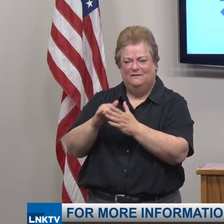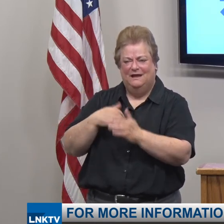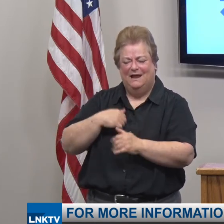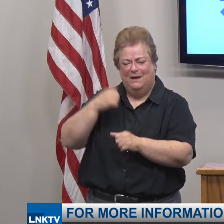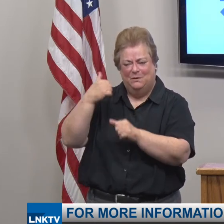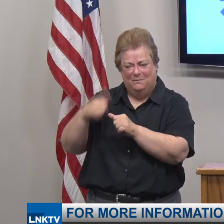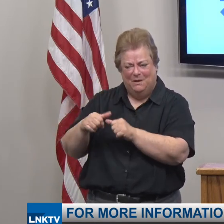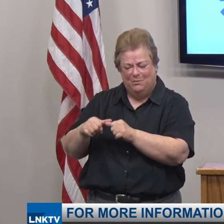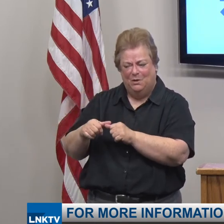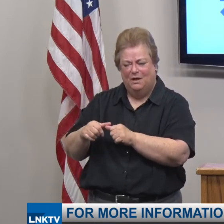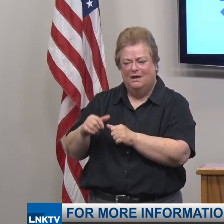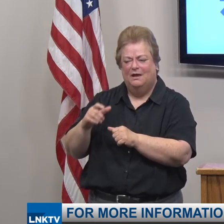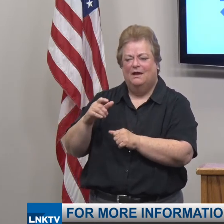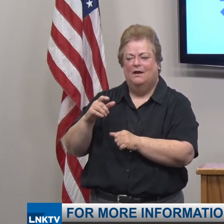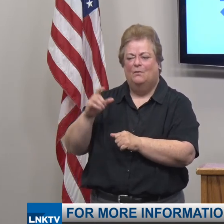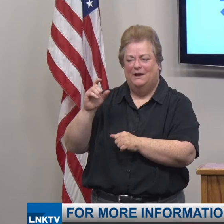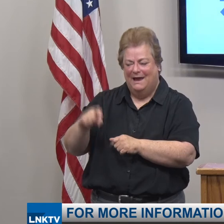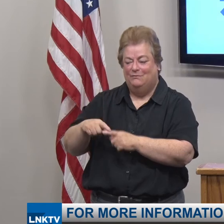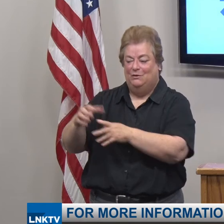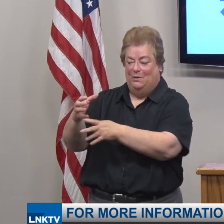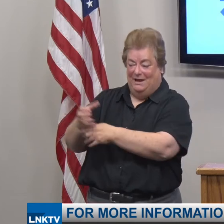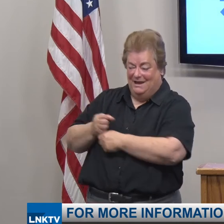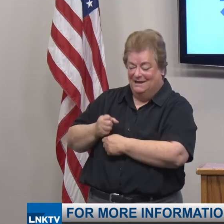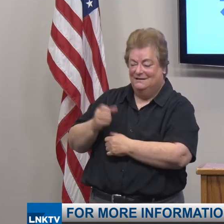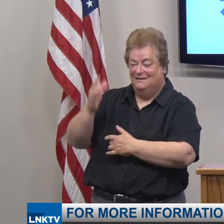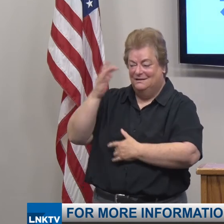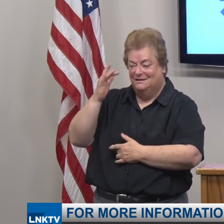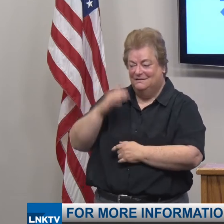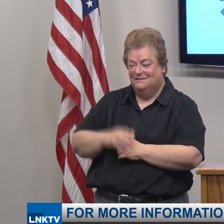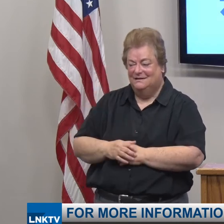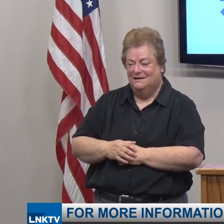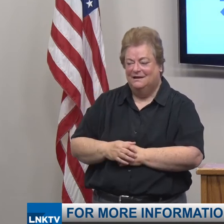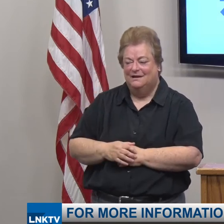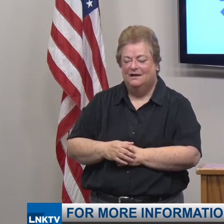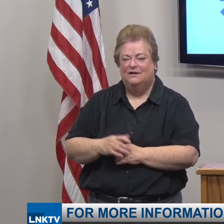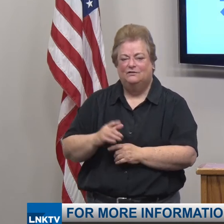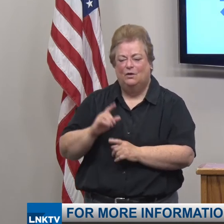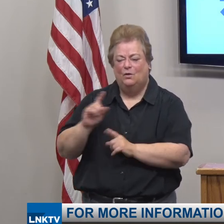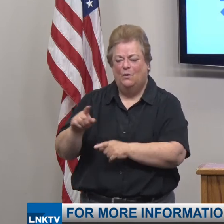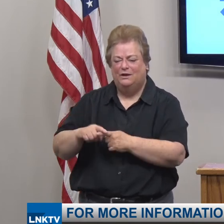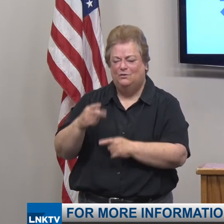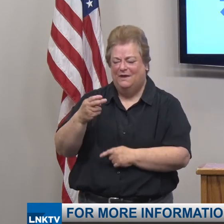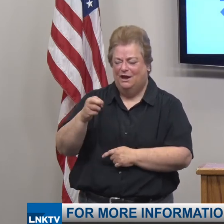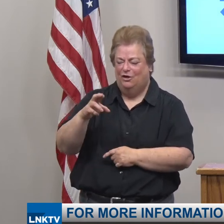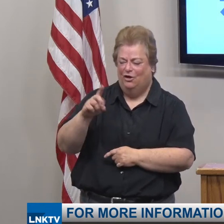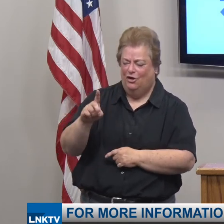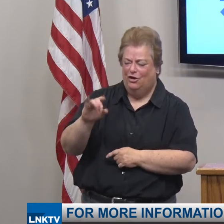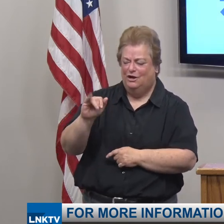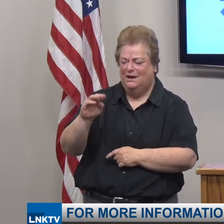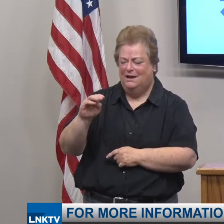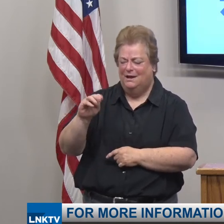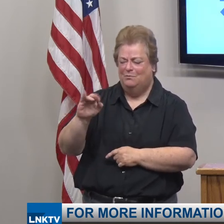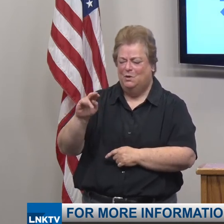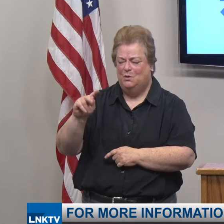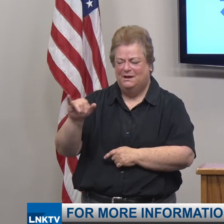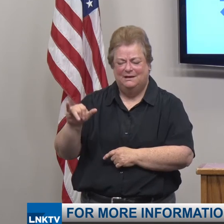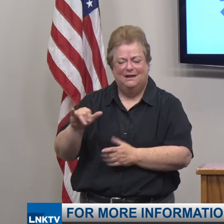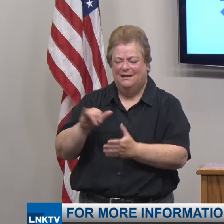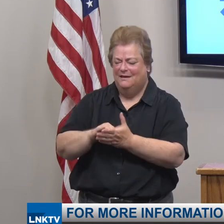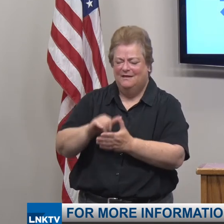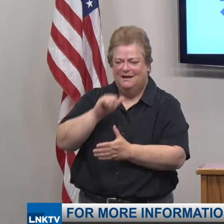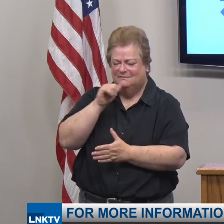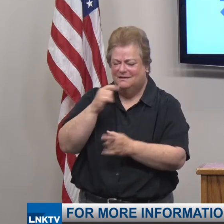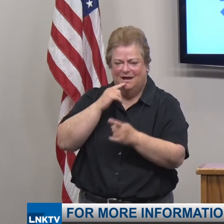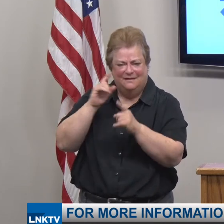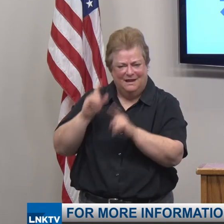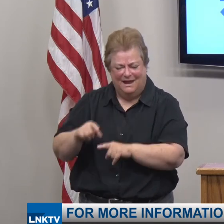would have to have the disease. So going to herd immunity is really not an answer. It's not anything in the United